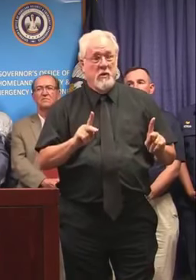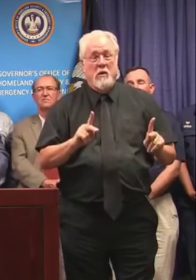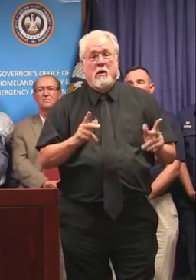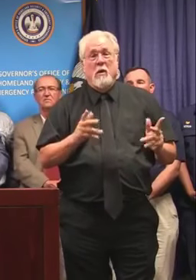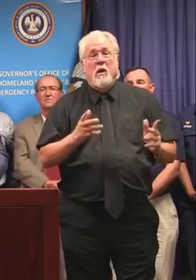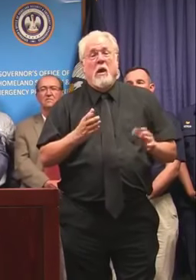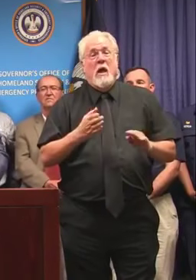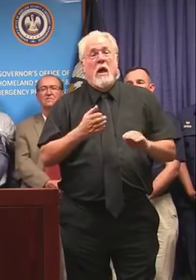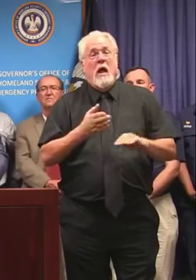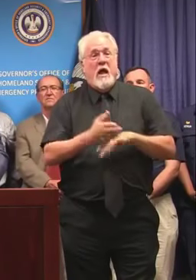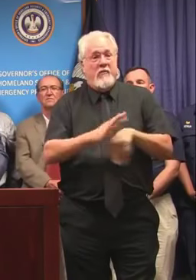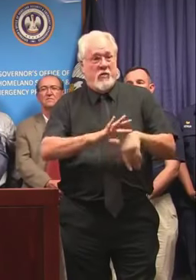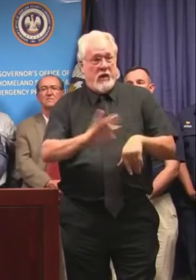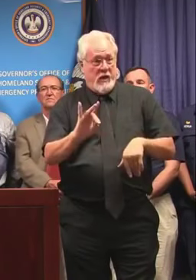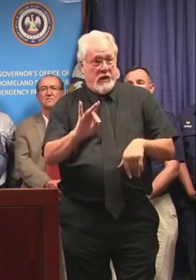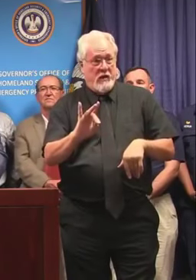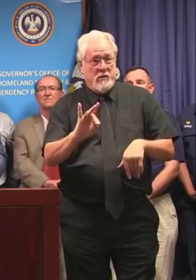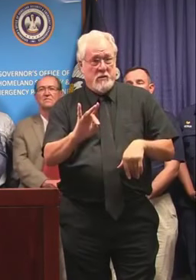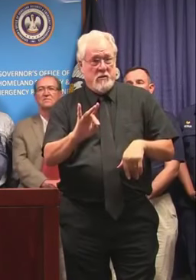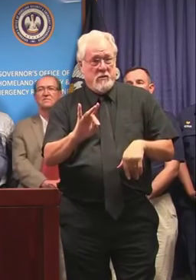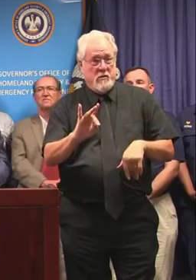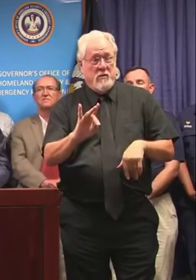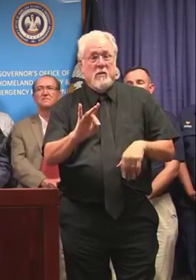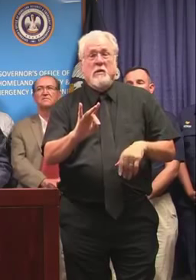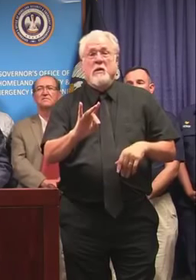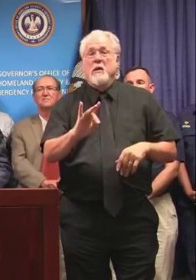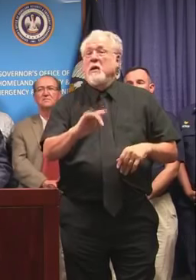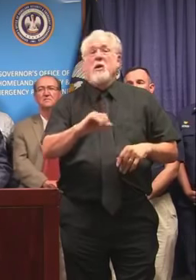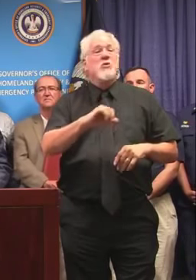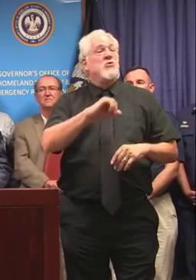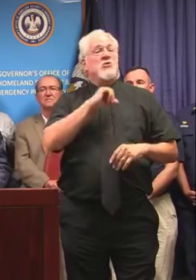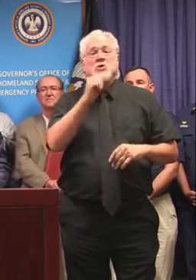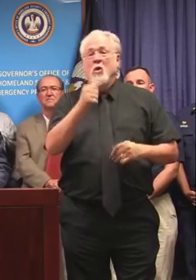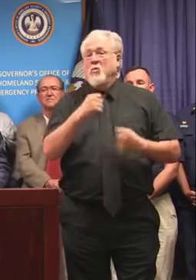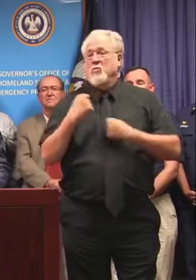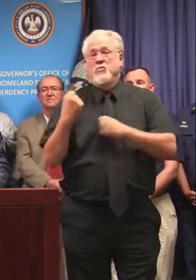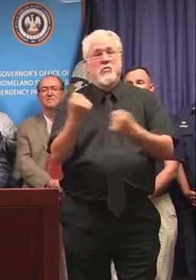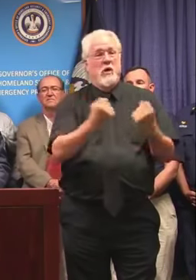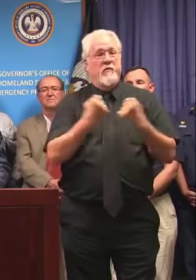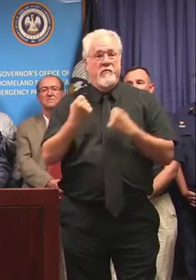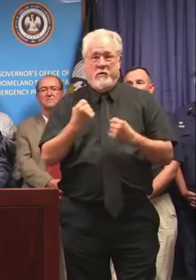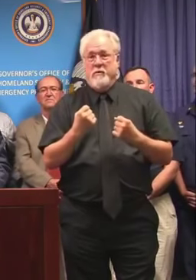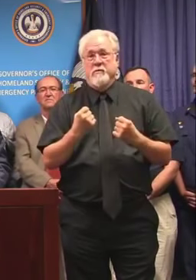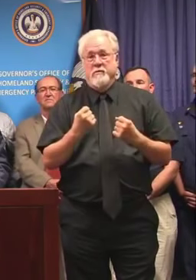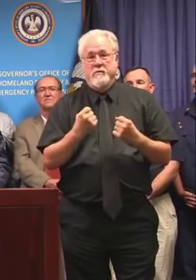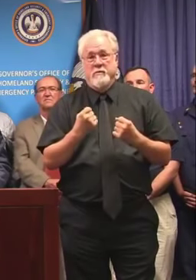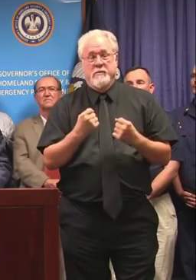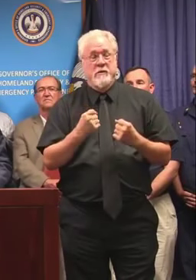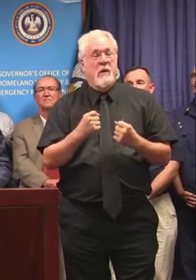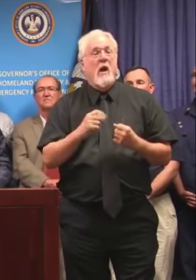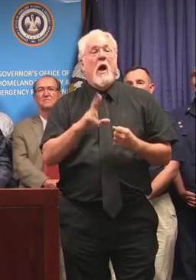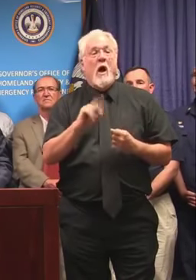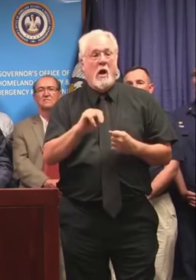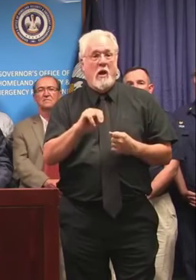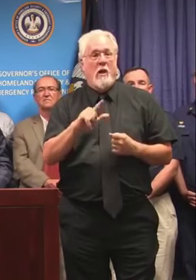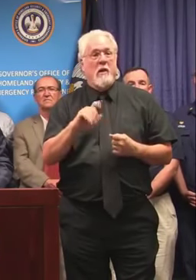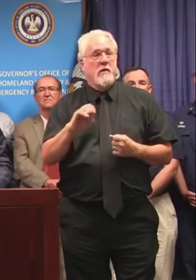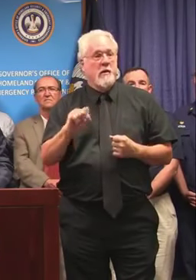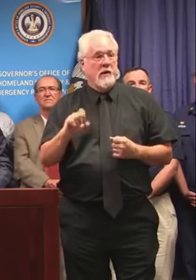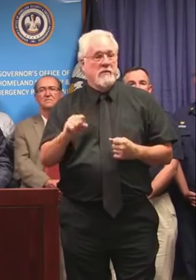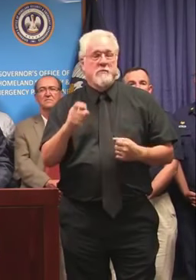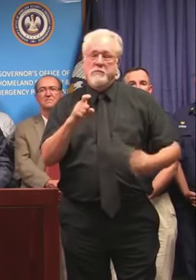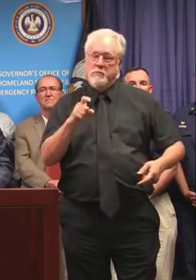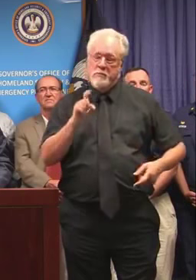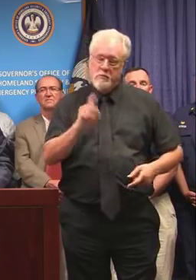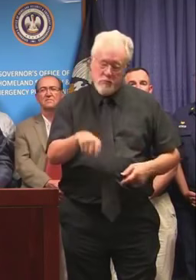8 o'clock tomorrow night for sure not to be out unless it is absolutely critical to do